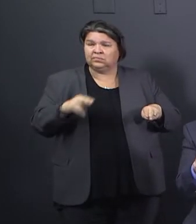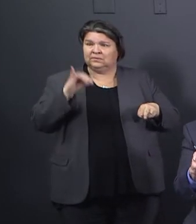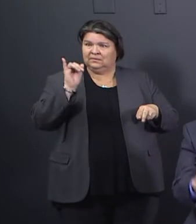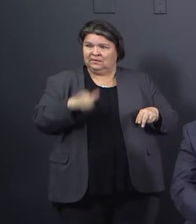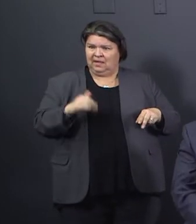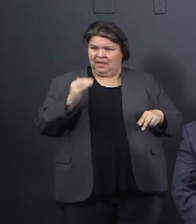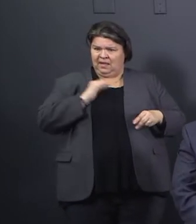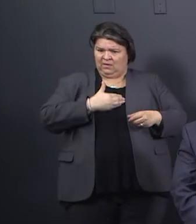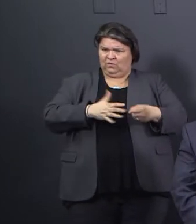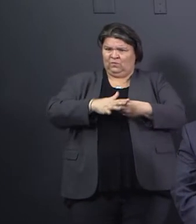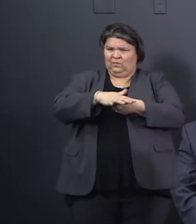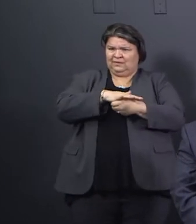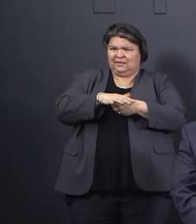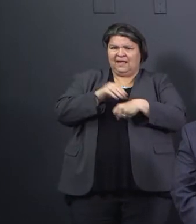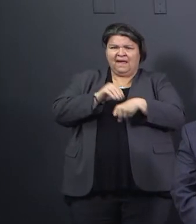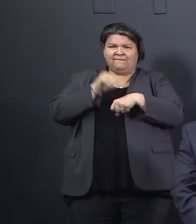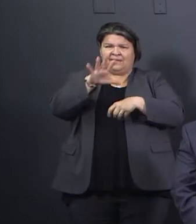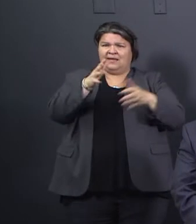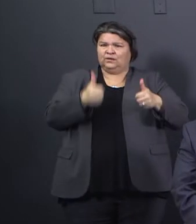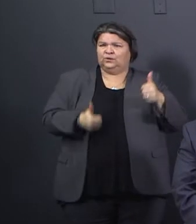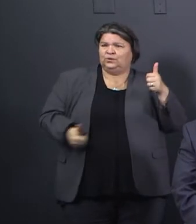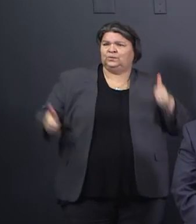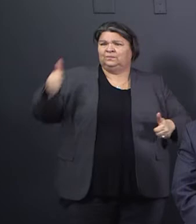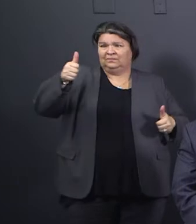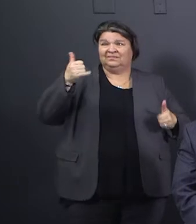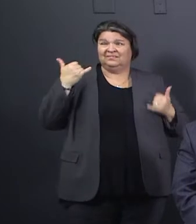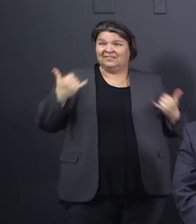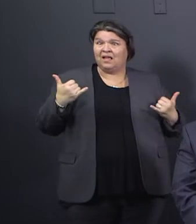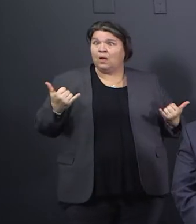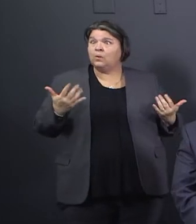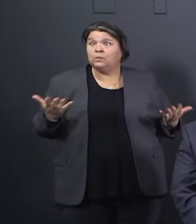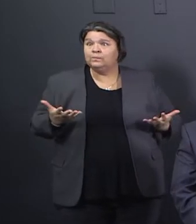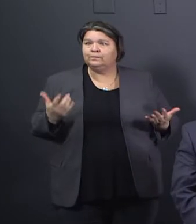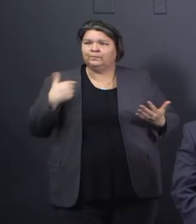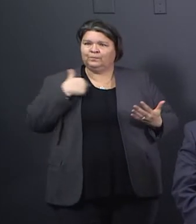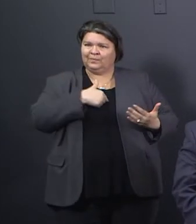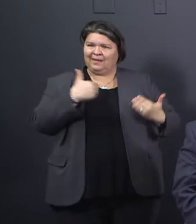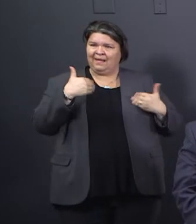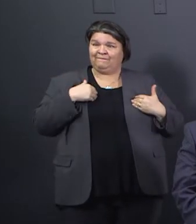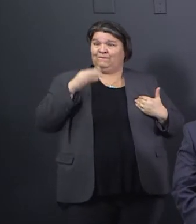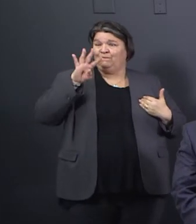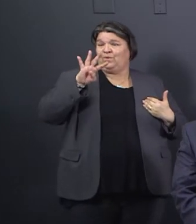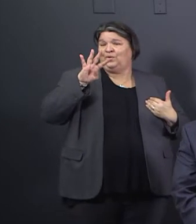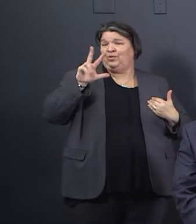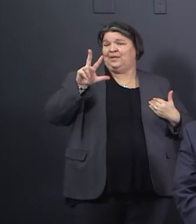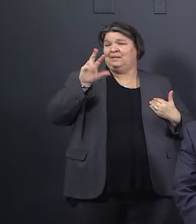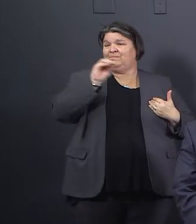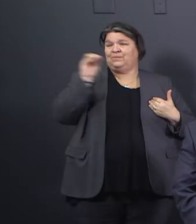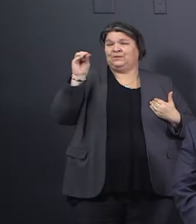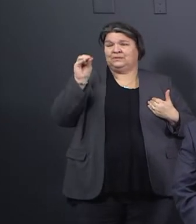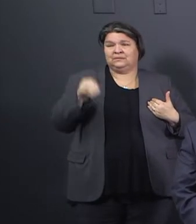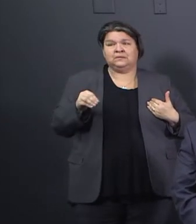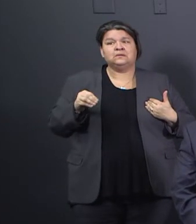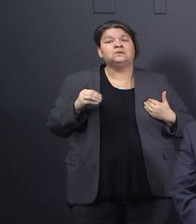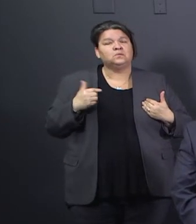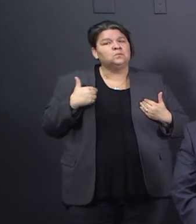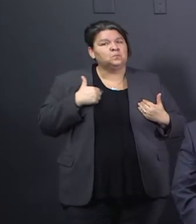said, we're probably around the 43% level. So we're doing well in that priority. Thank you, Glenn. You know,